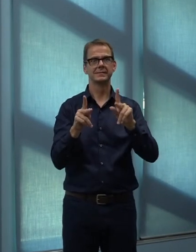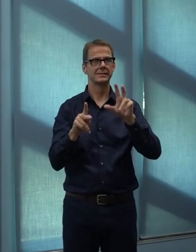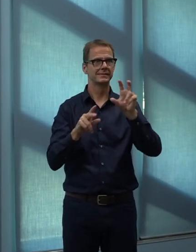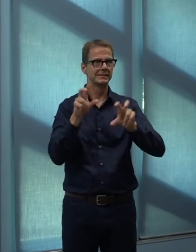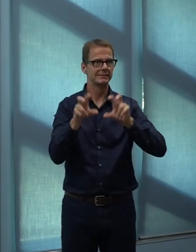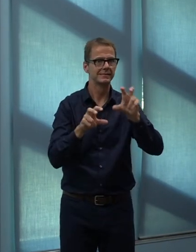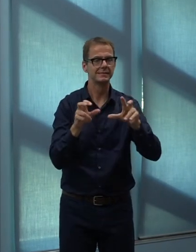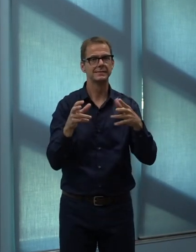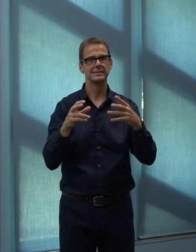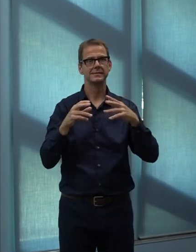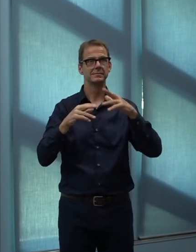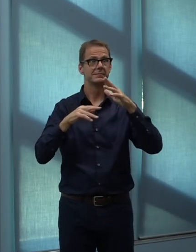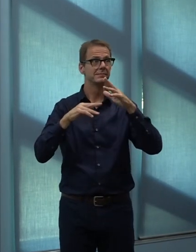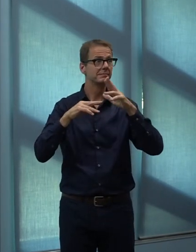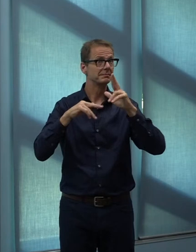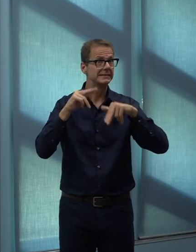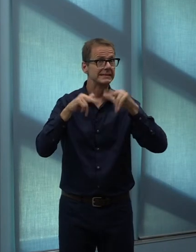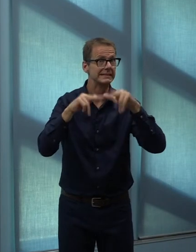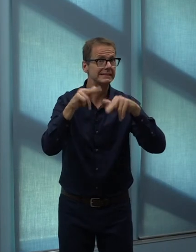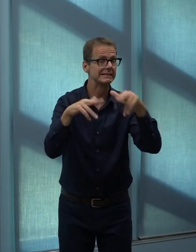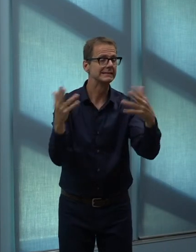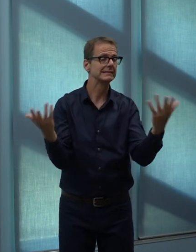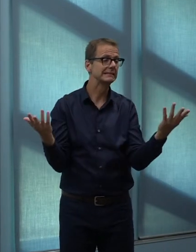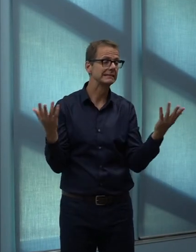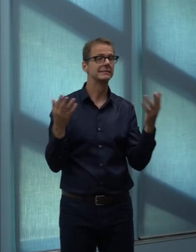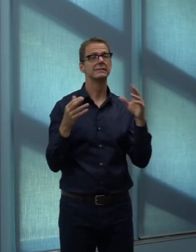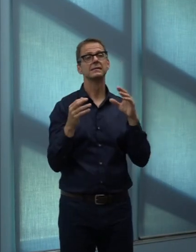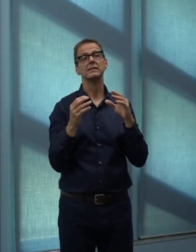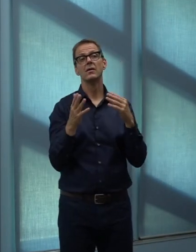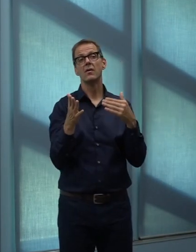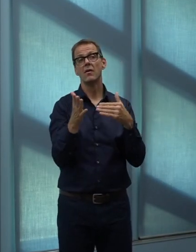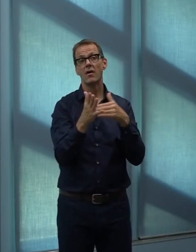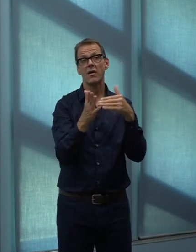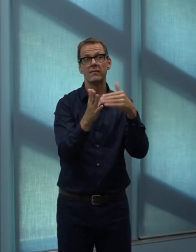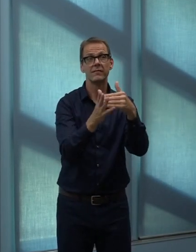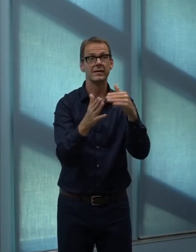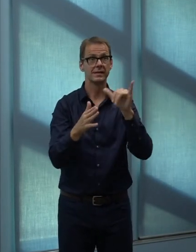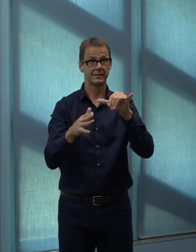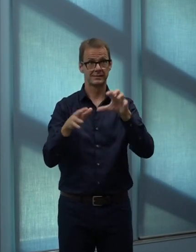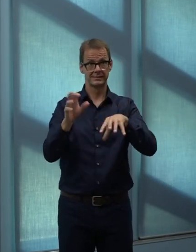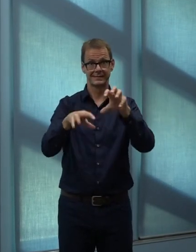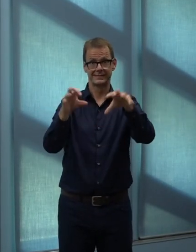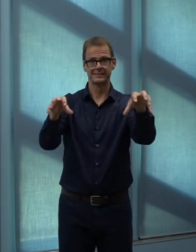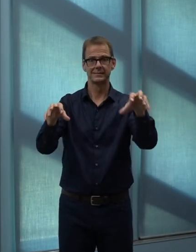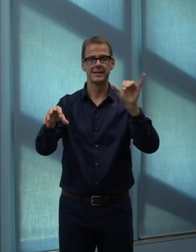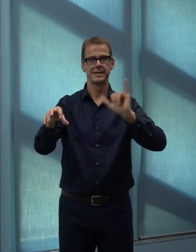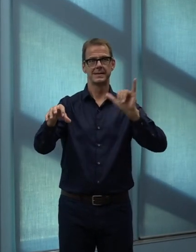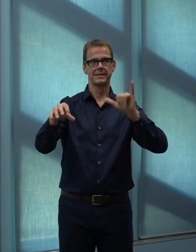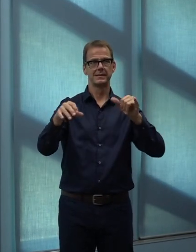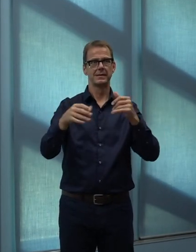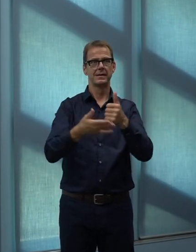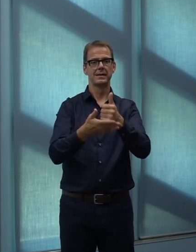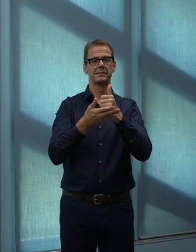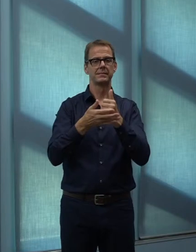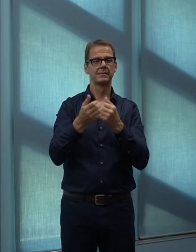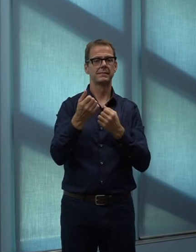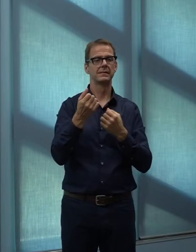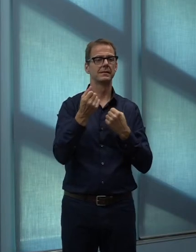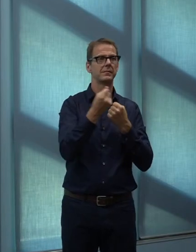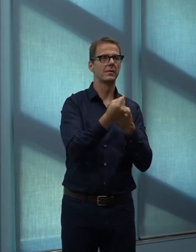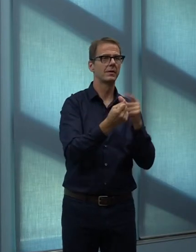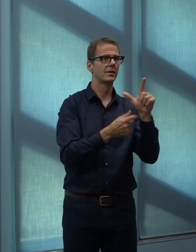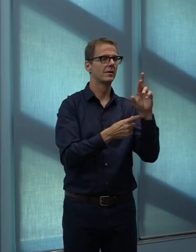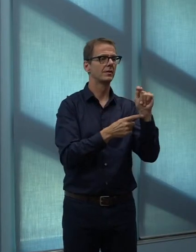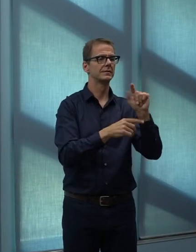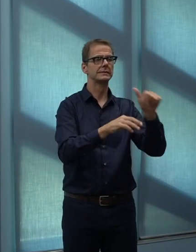you know, large transit oriented development going ahead, you know, that can be hundreds of millions of dollars worth of economic impact. And again, it's why